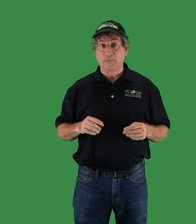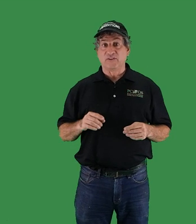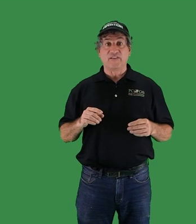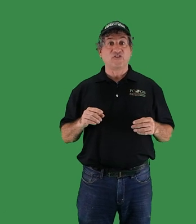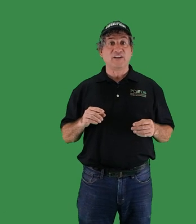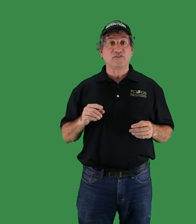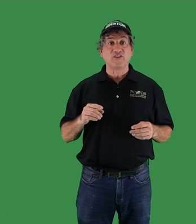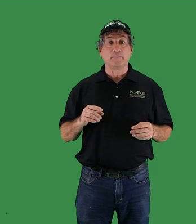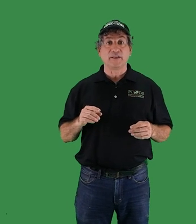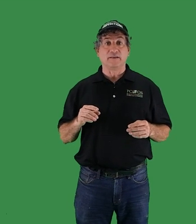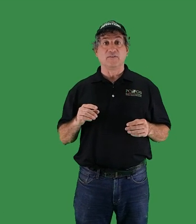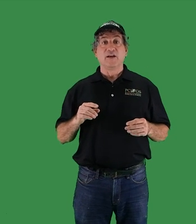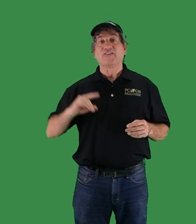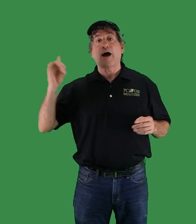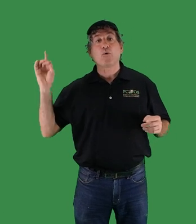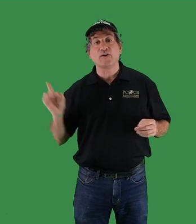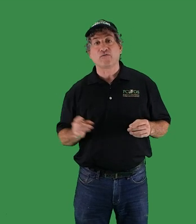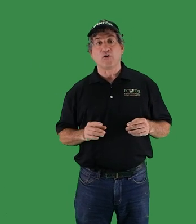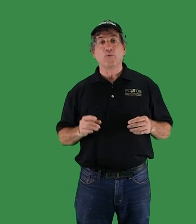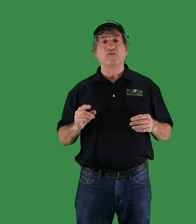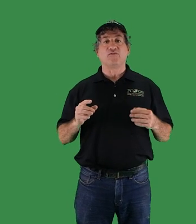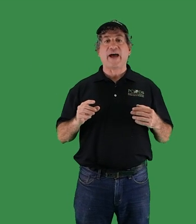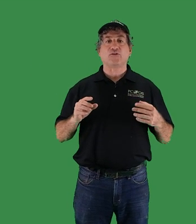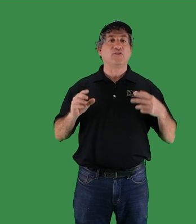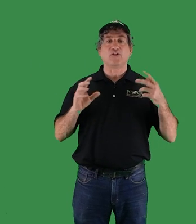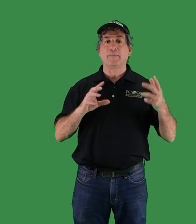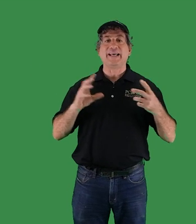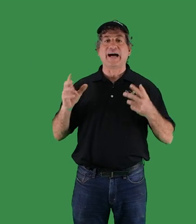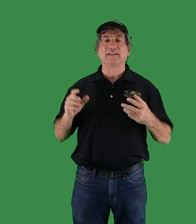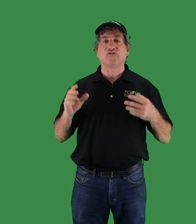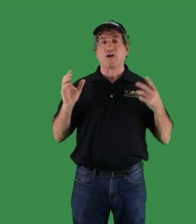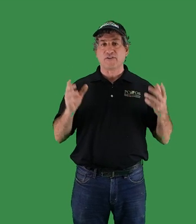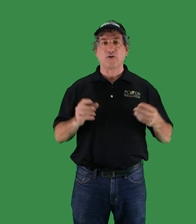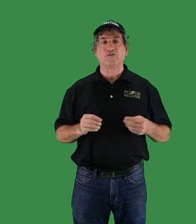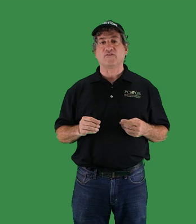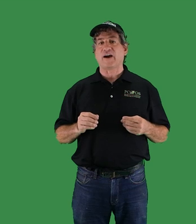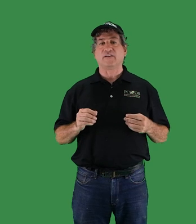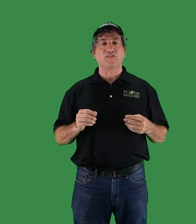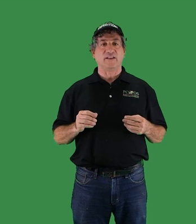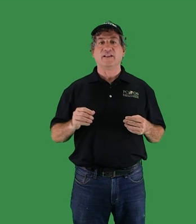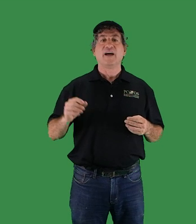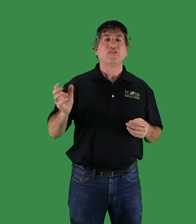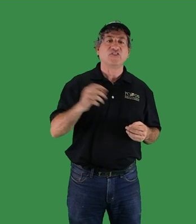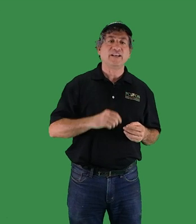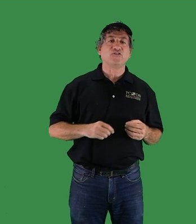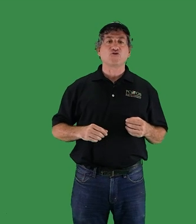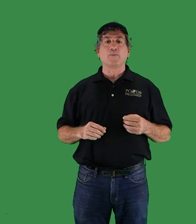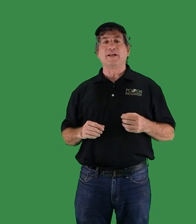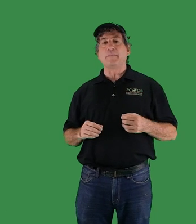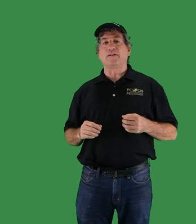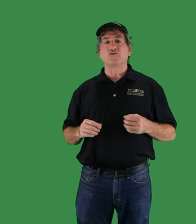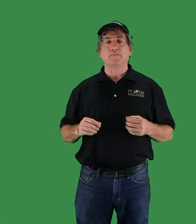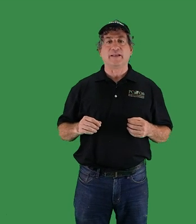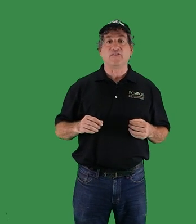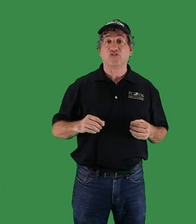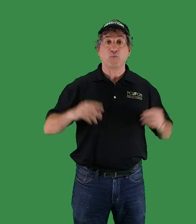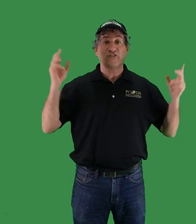building in the city of Dublin and towering over homes and factories on many islands off the coast of Ireland and in cities in Germany and Belgium and in the Swiss